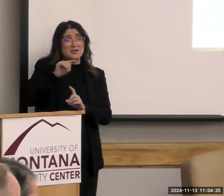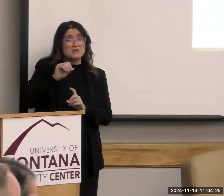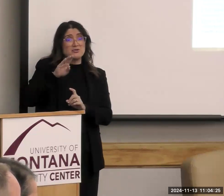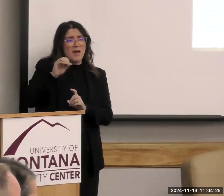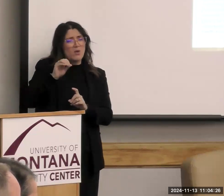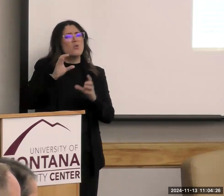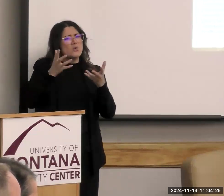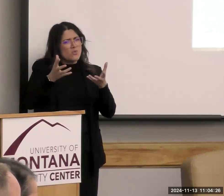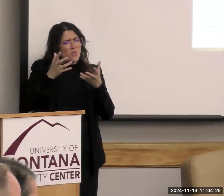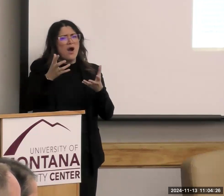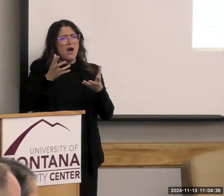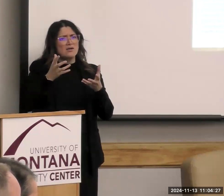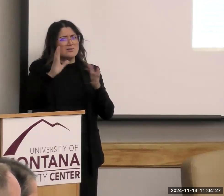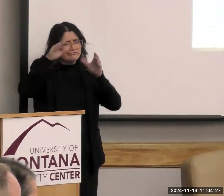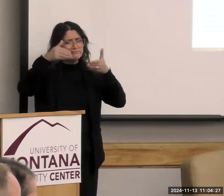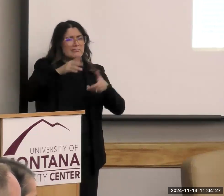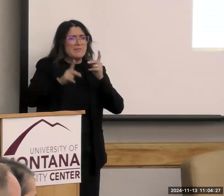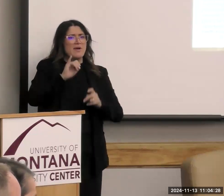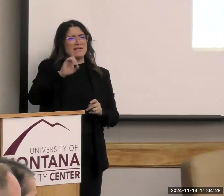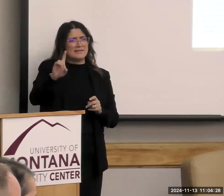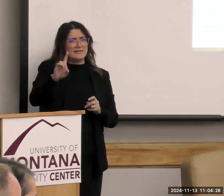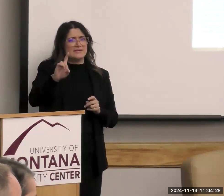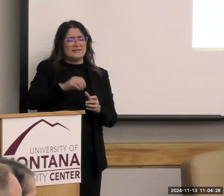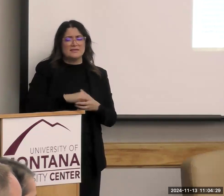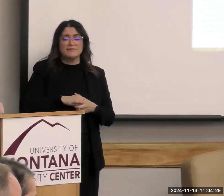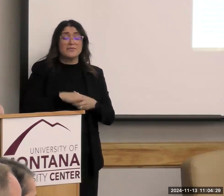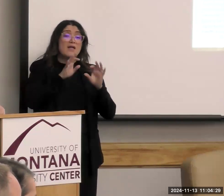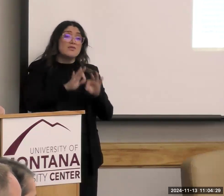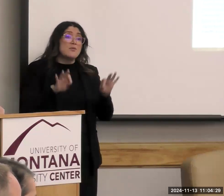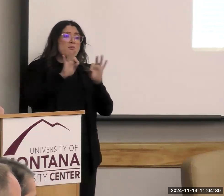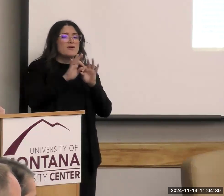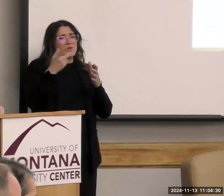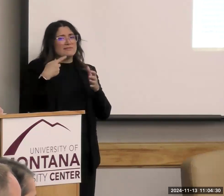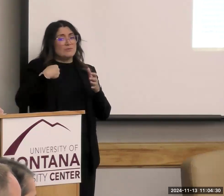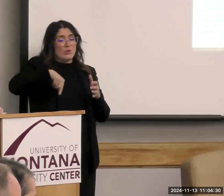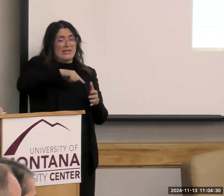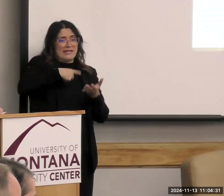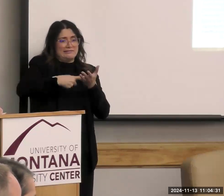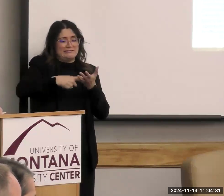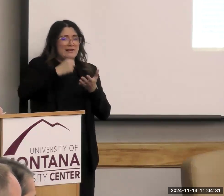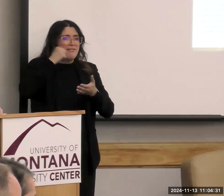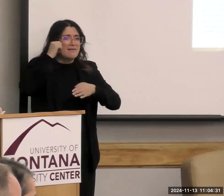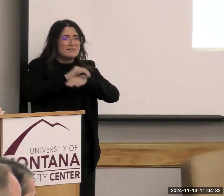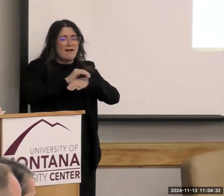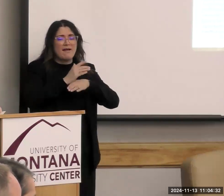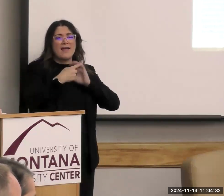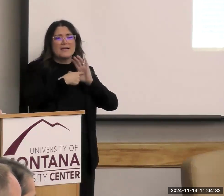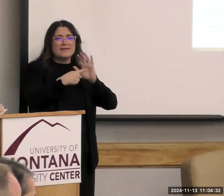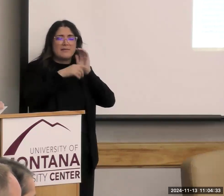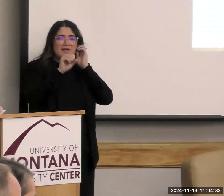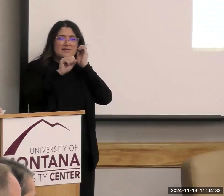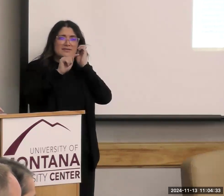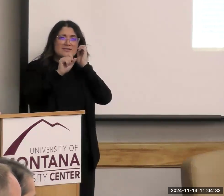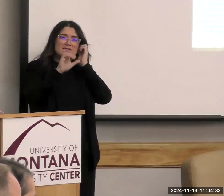IDD. And the importance we had, we talked last night about an example that Stacy had been